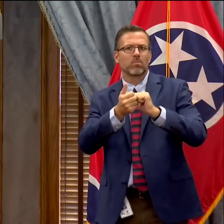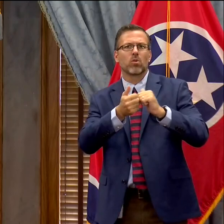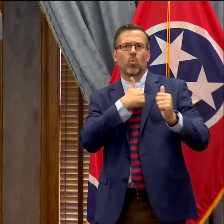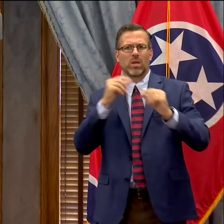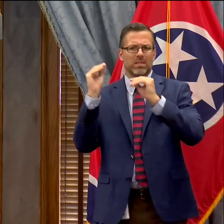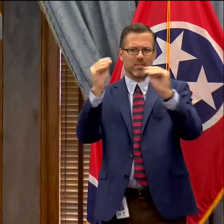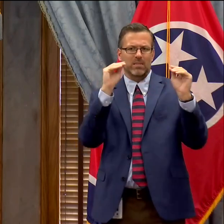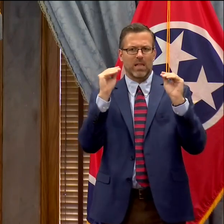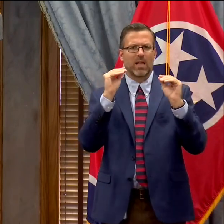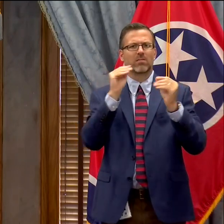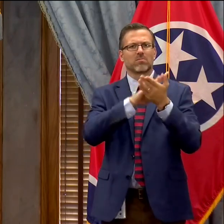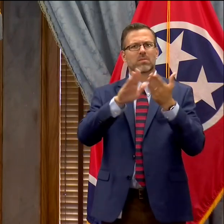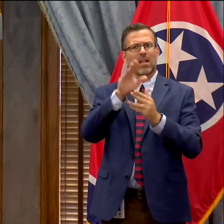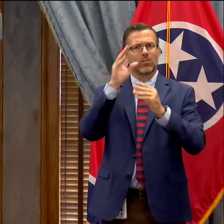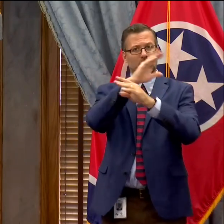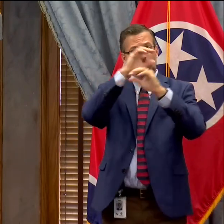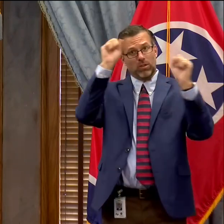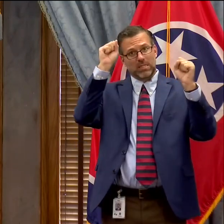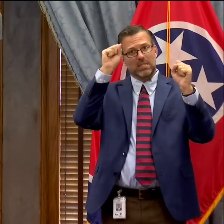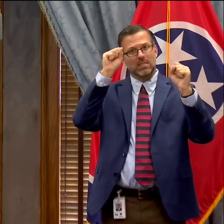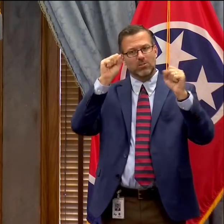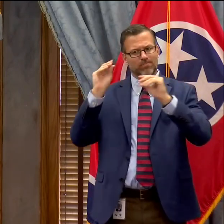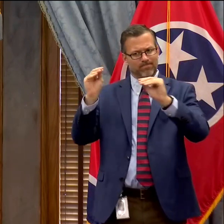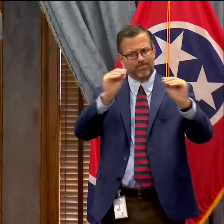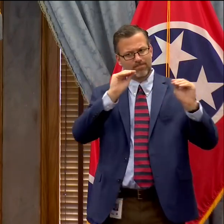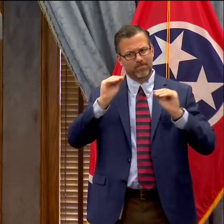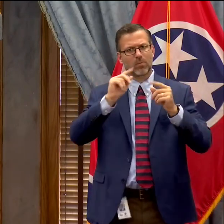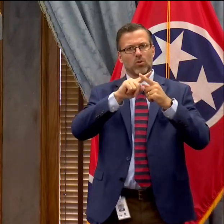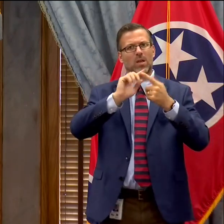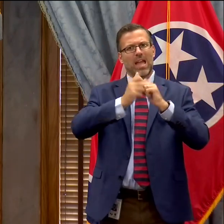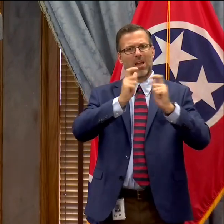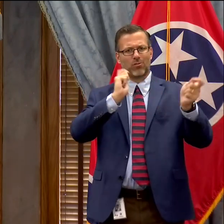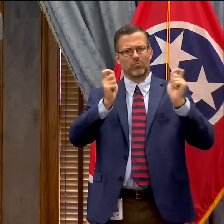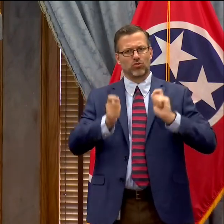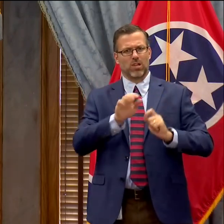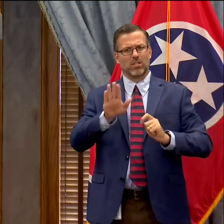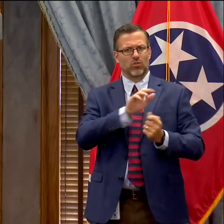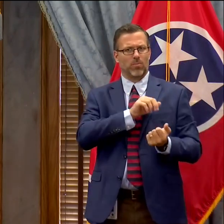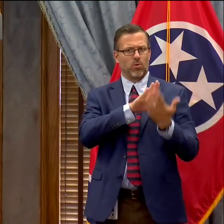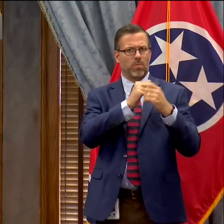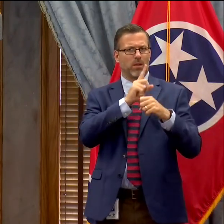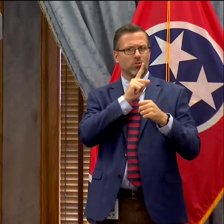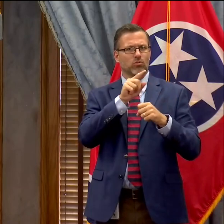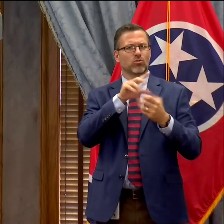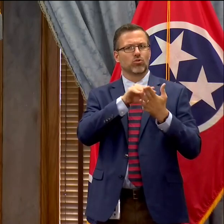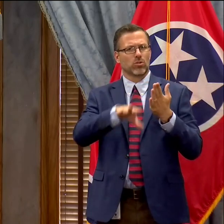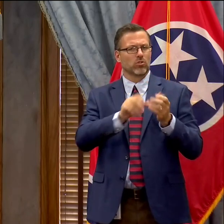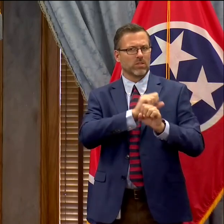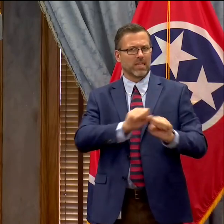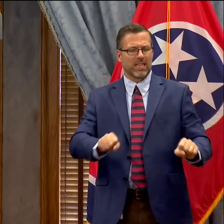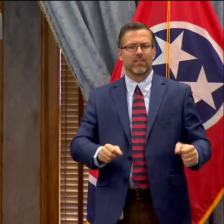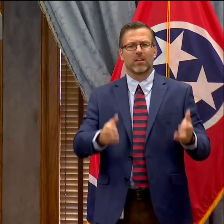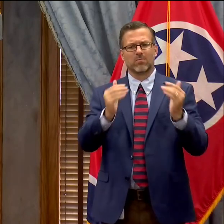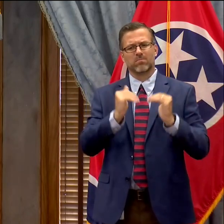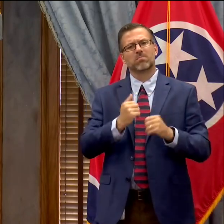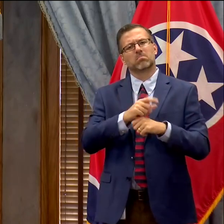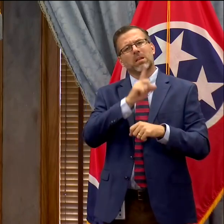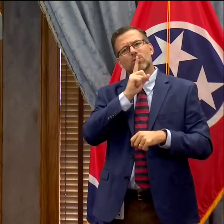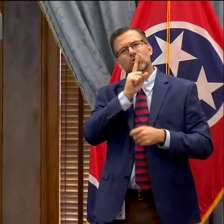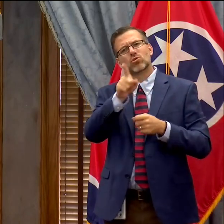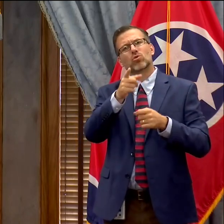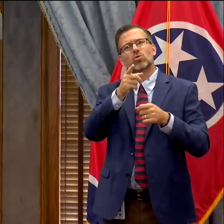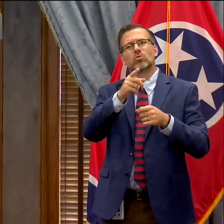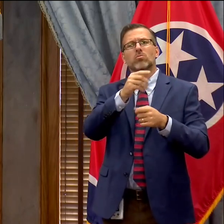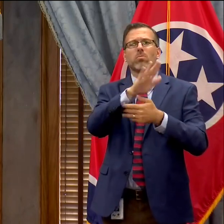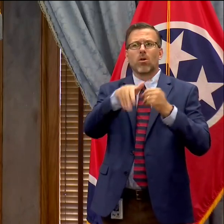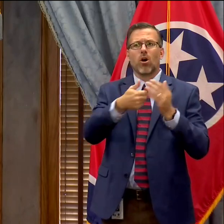from that and adapt their tactics accordingly. Second, making sure that our campuses have appropriate testing resources is